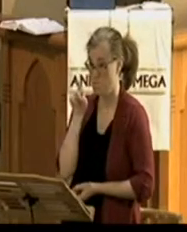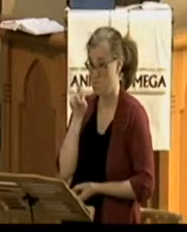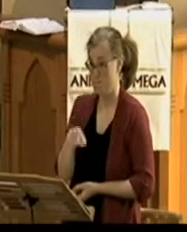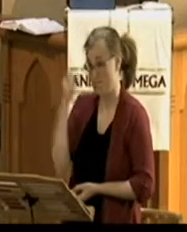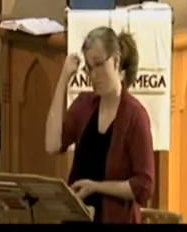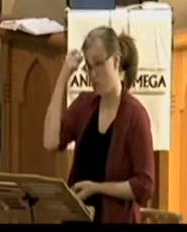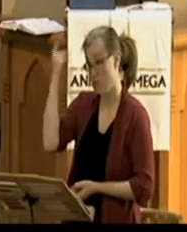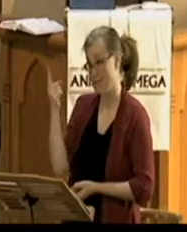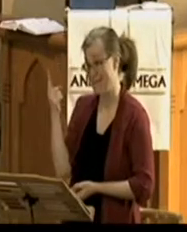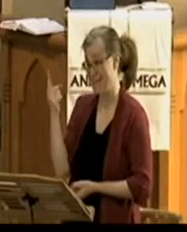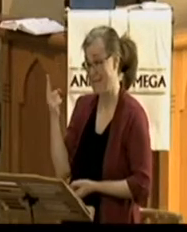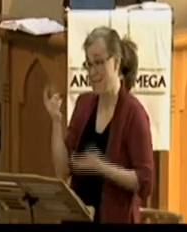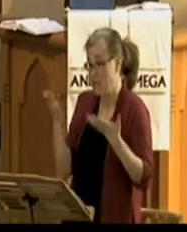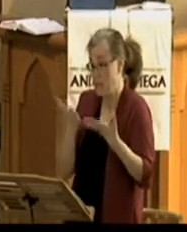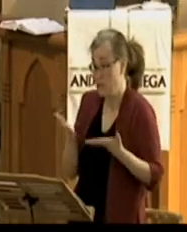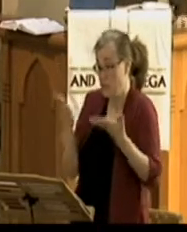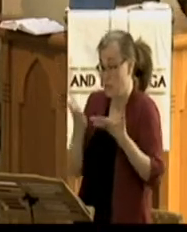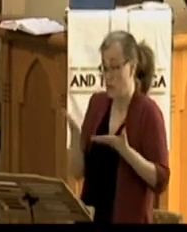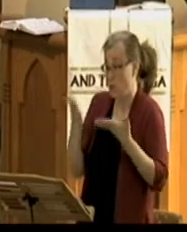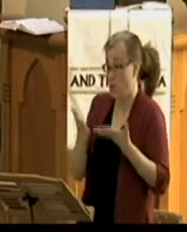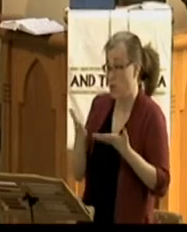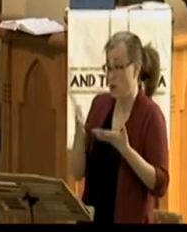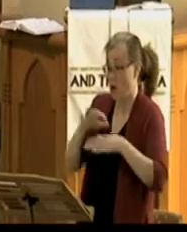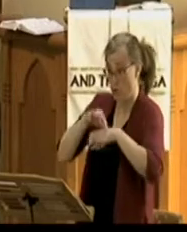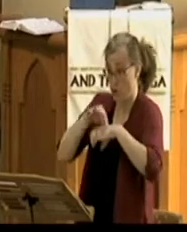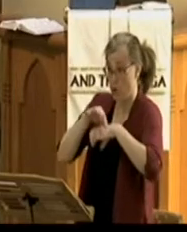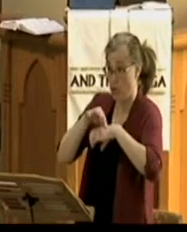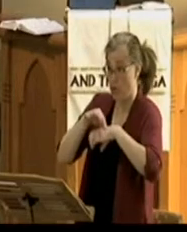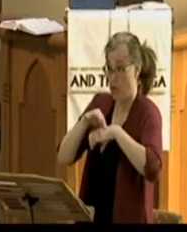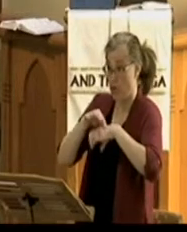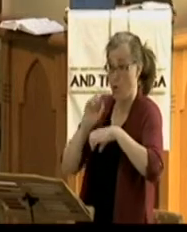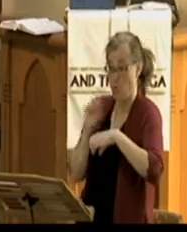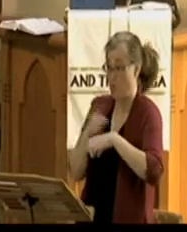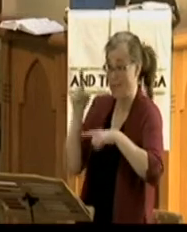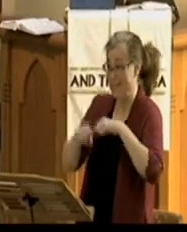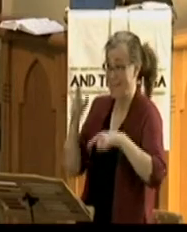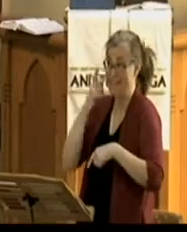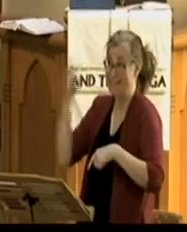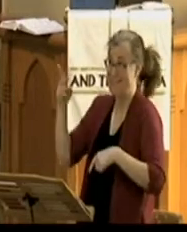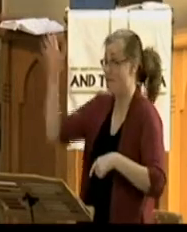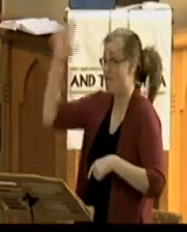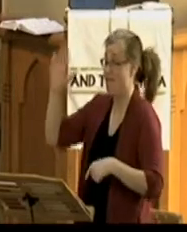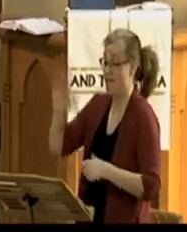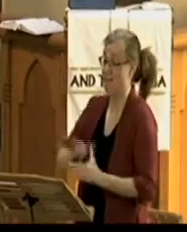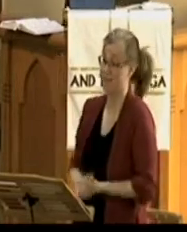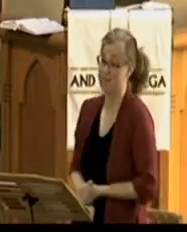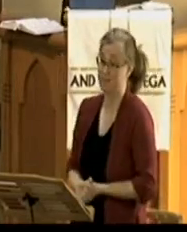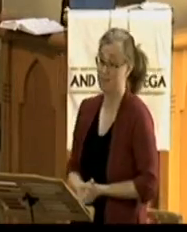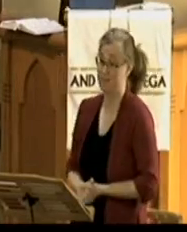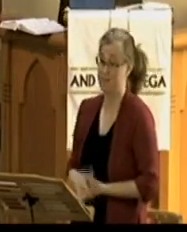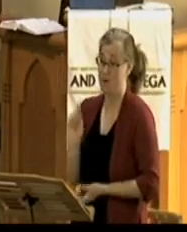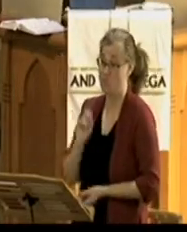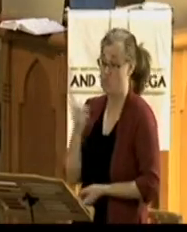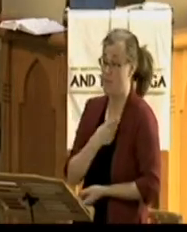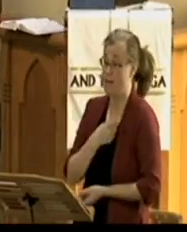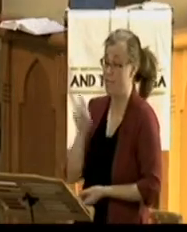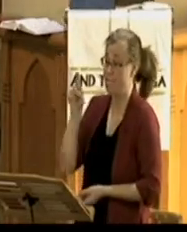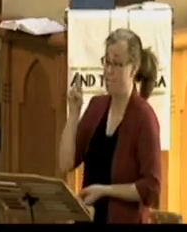by sight. That means, at the same time, as we know that this is a sin, We all struggle with varying degrees of